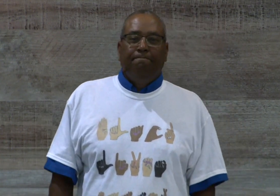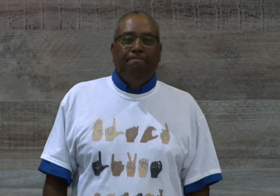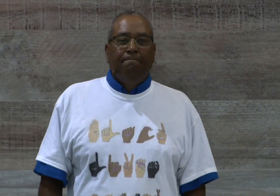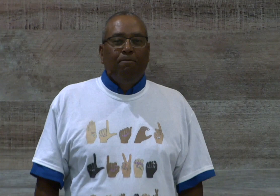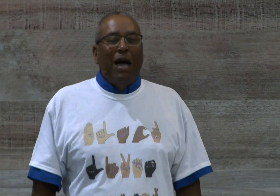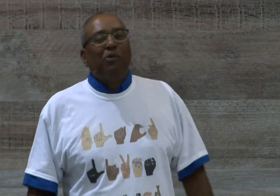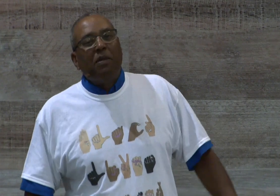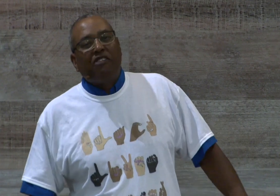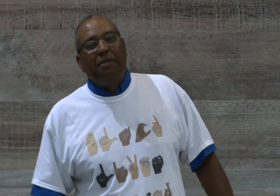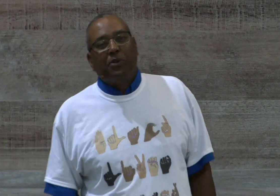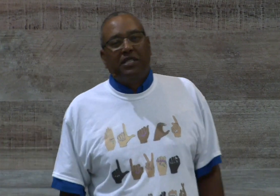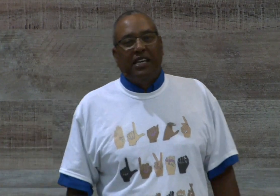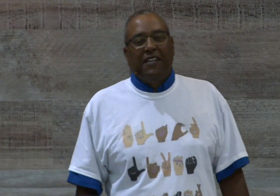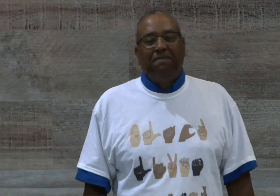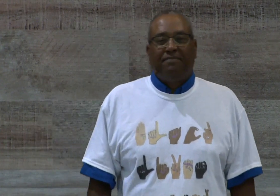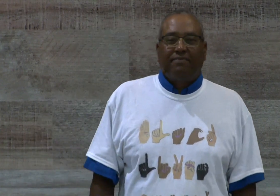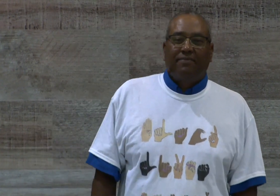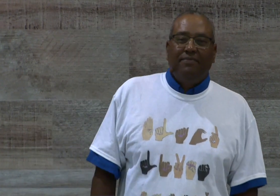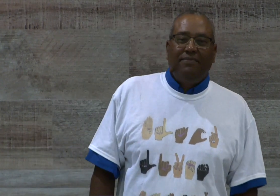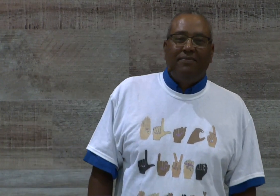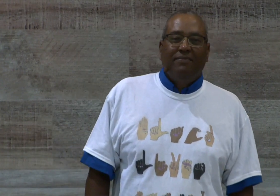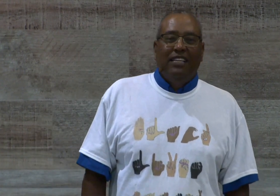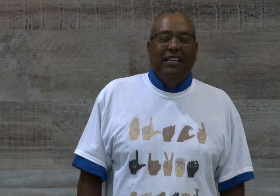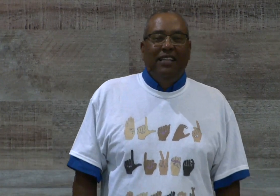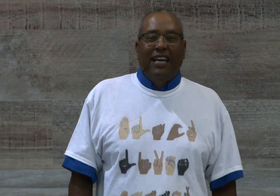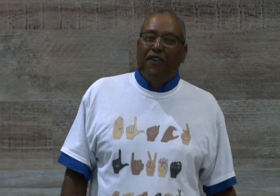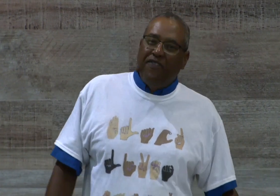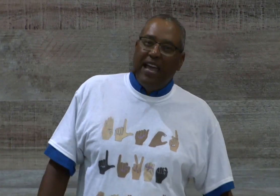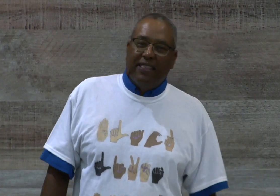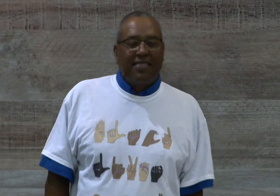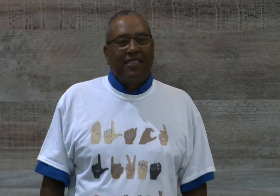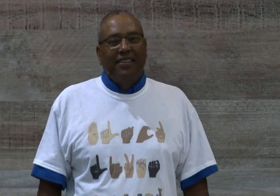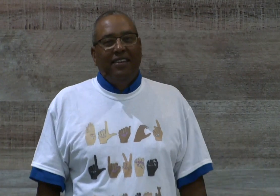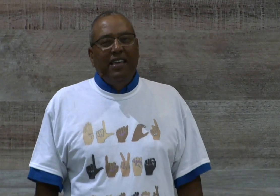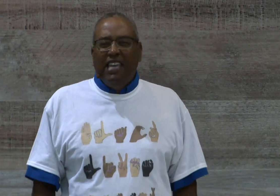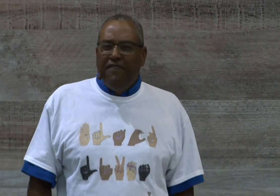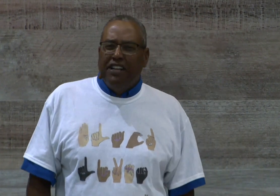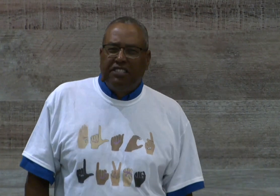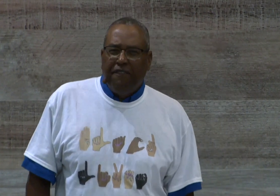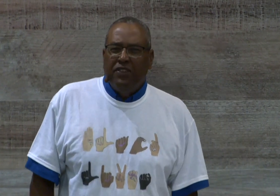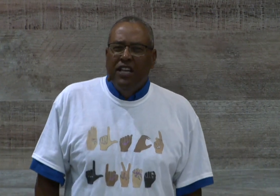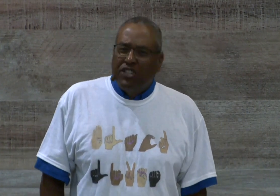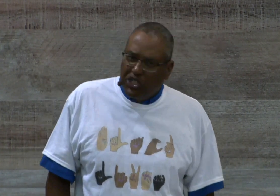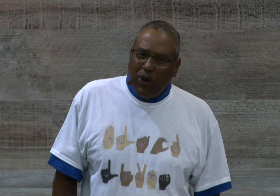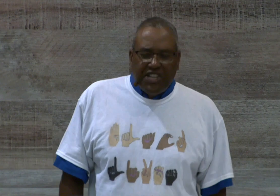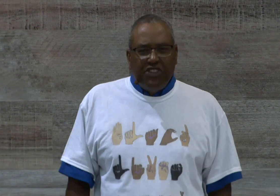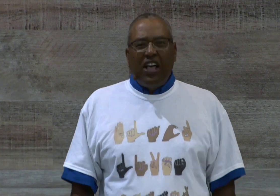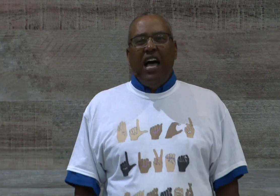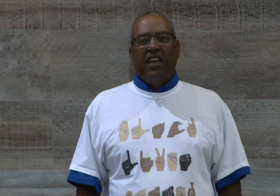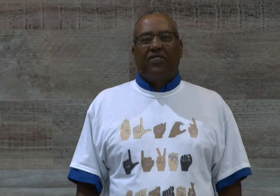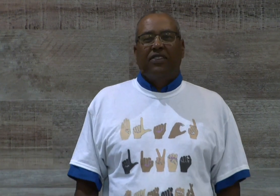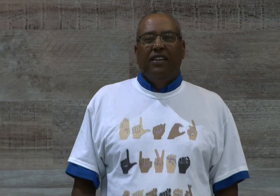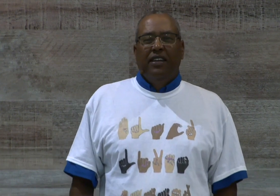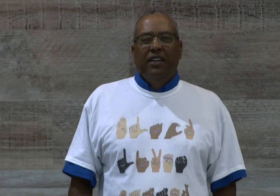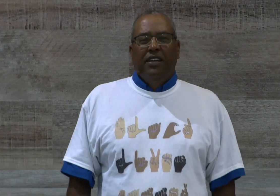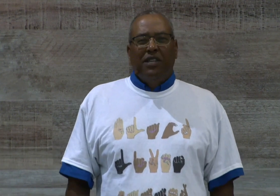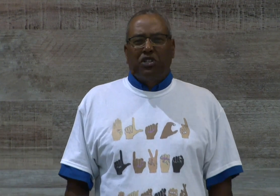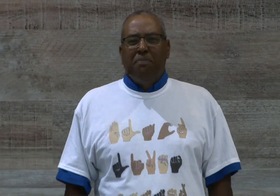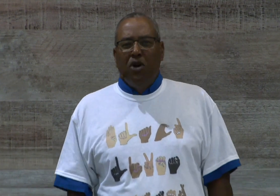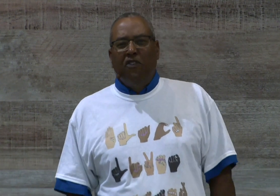I remember what my grandmother would say. That her faith, even in tough situations in life, she was immovable,